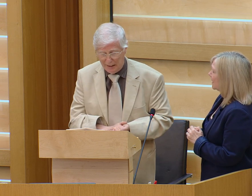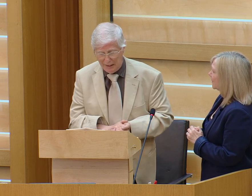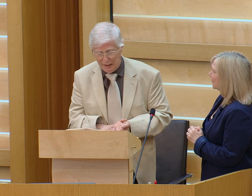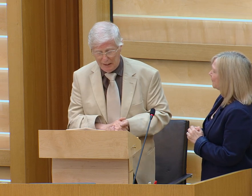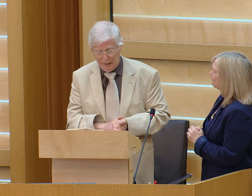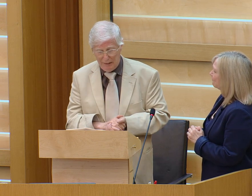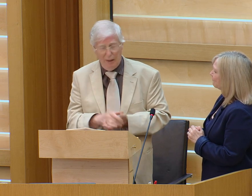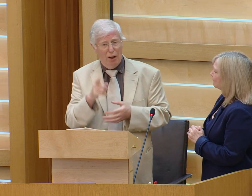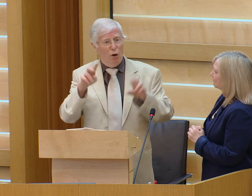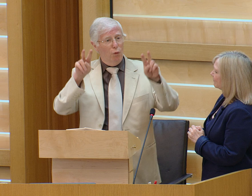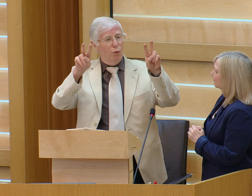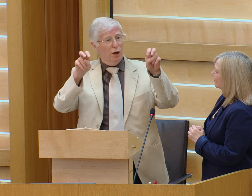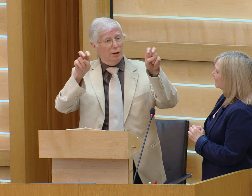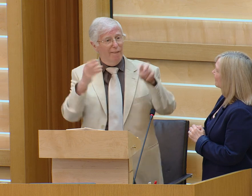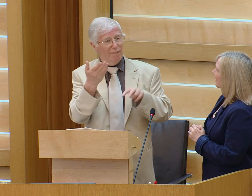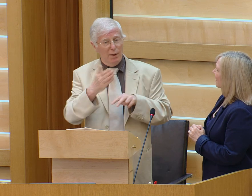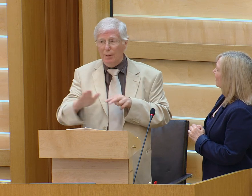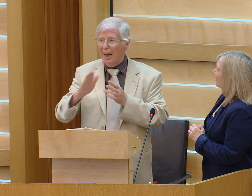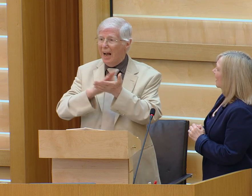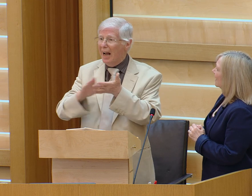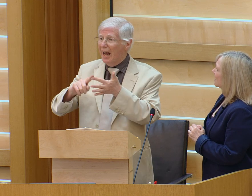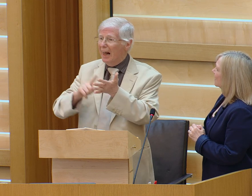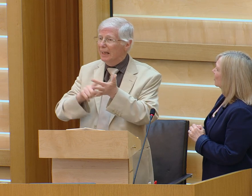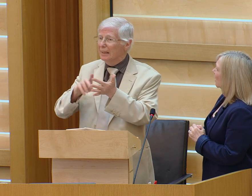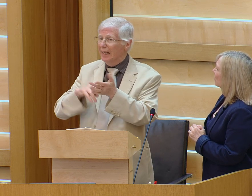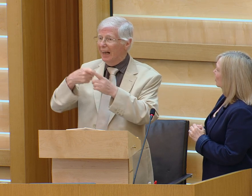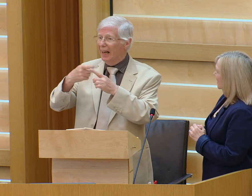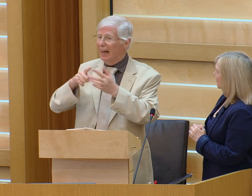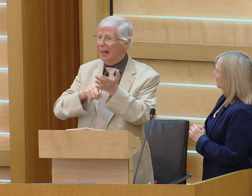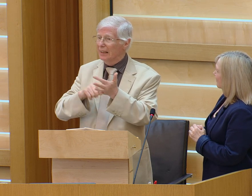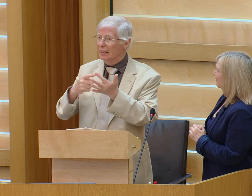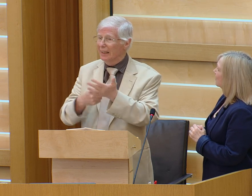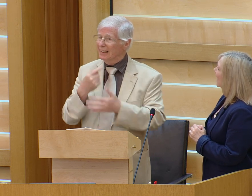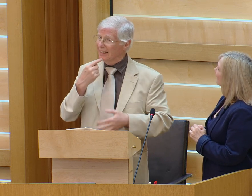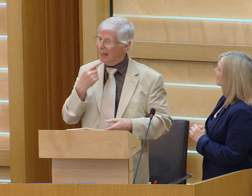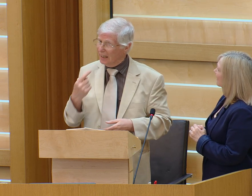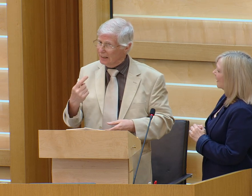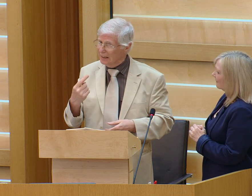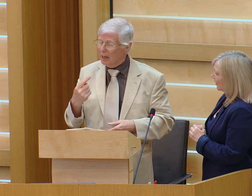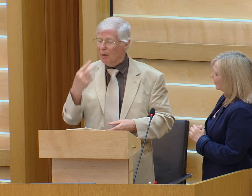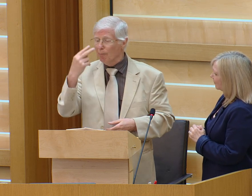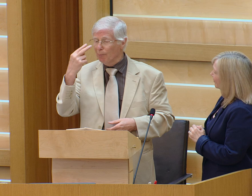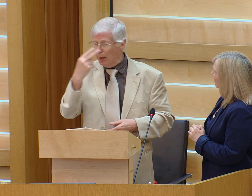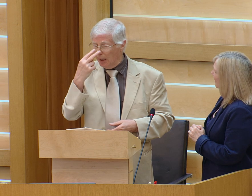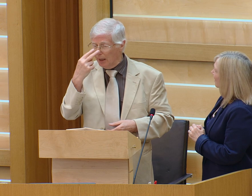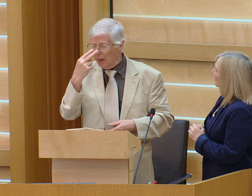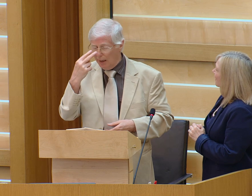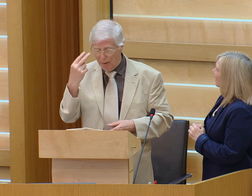quite sad I'd like to give you a quote from Helen Keller